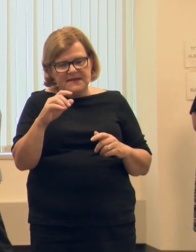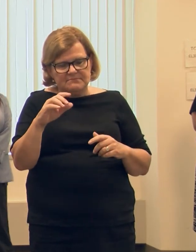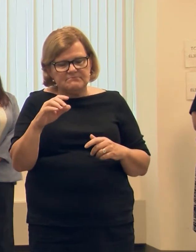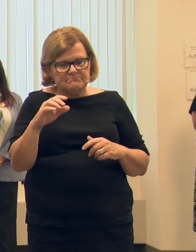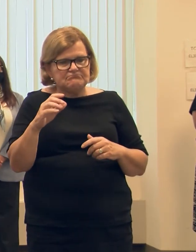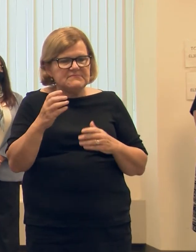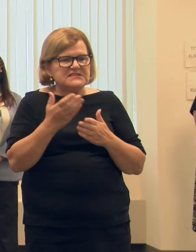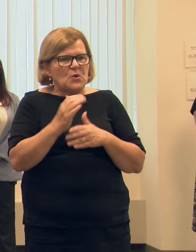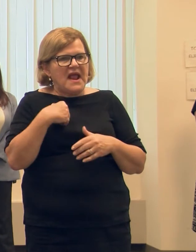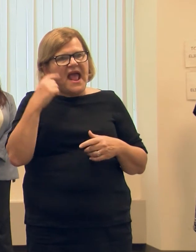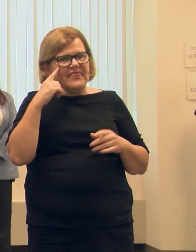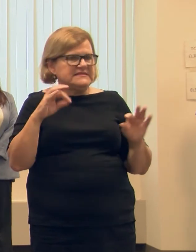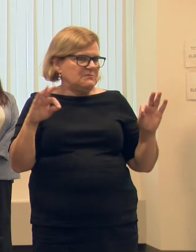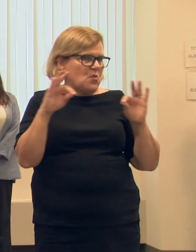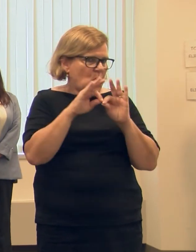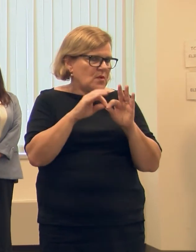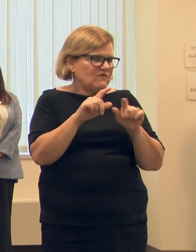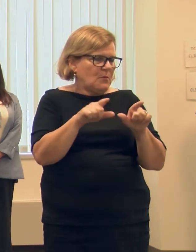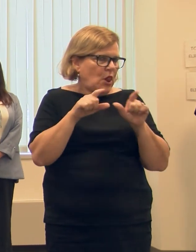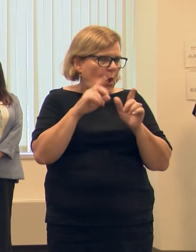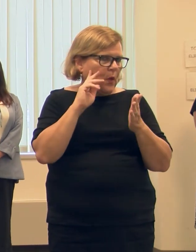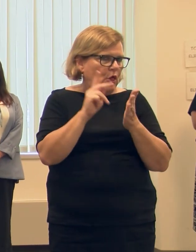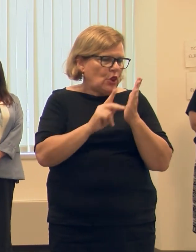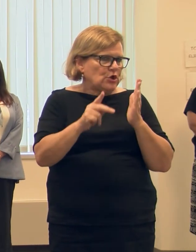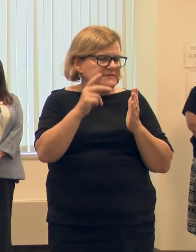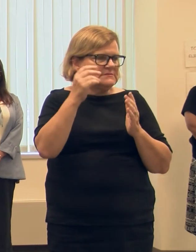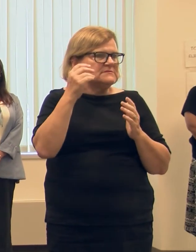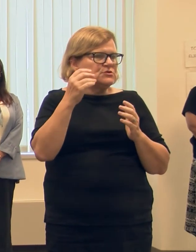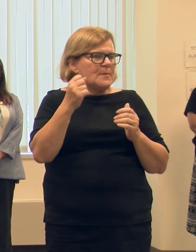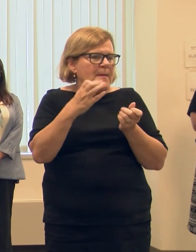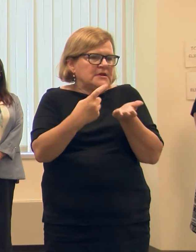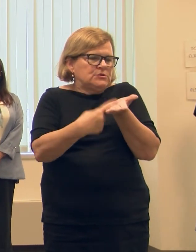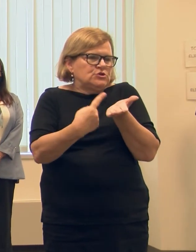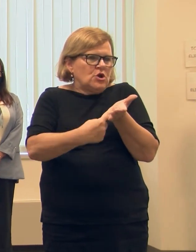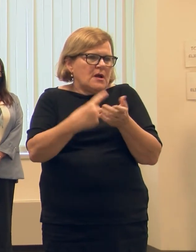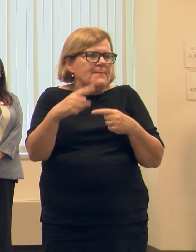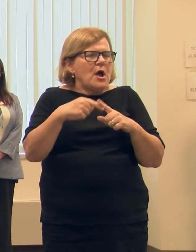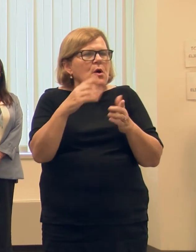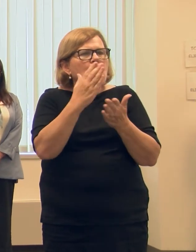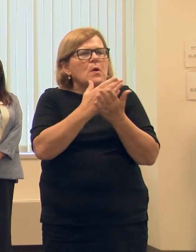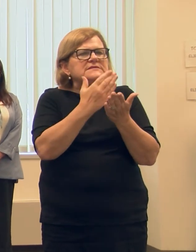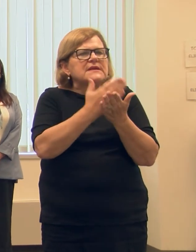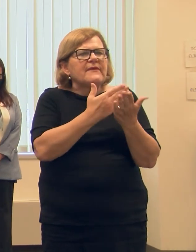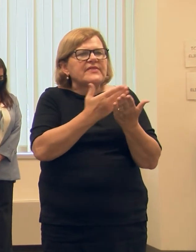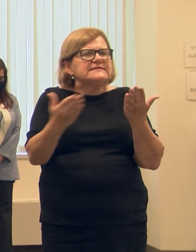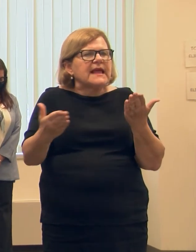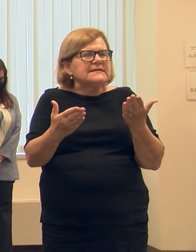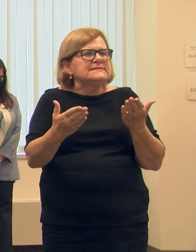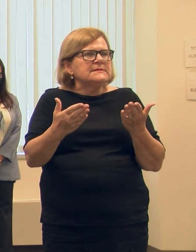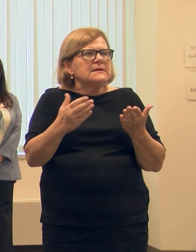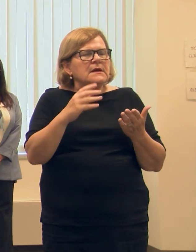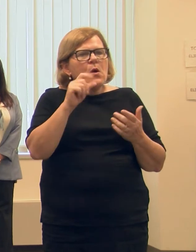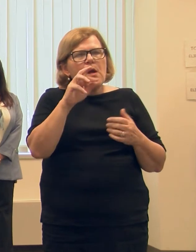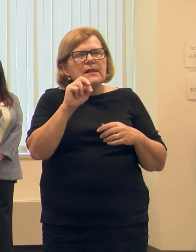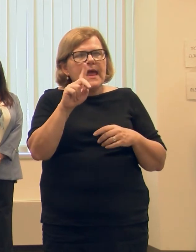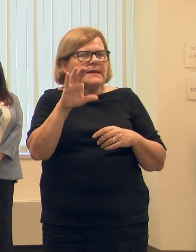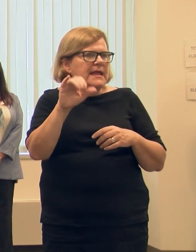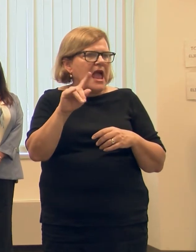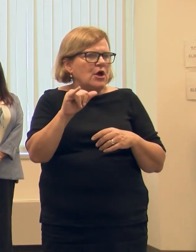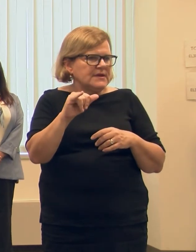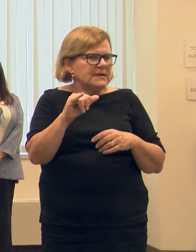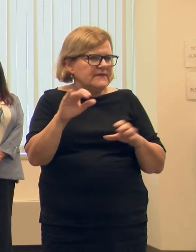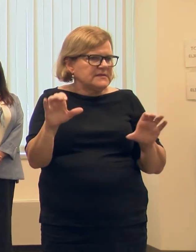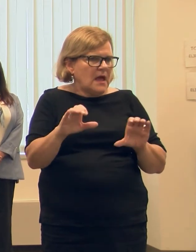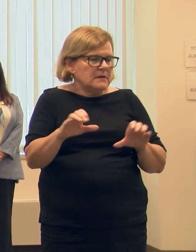it's okay, because I think it's important from a local clerk's perspective to be able to talk about what some of these initiatives that Oakland County's been able to lean